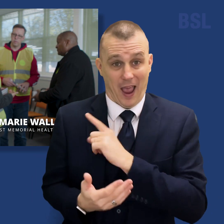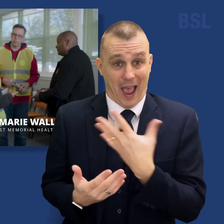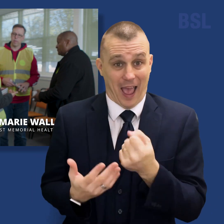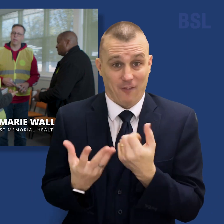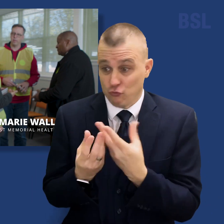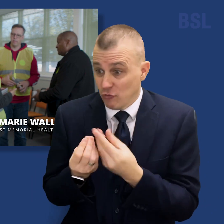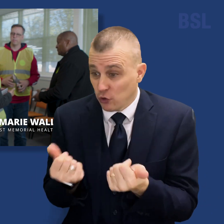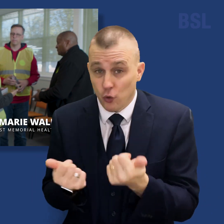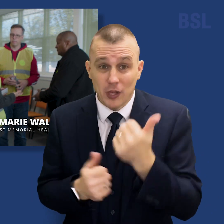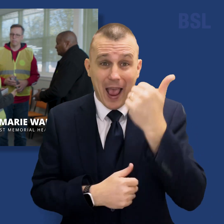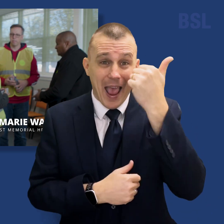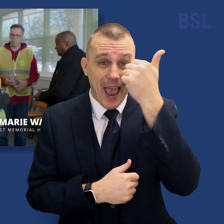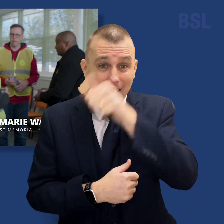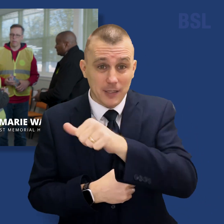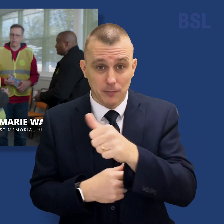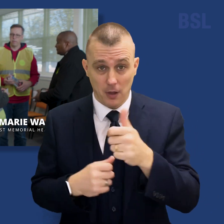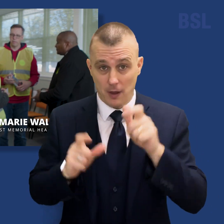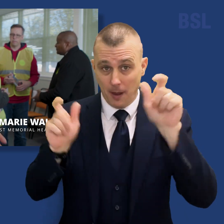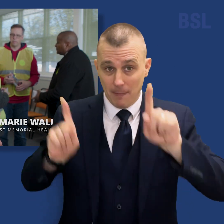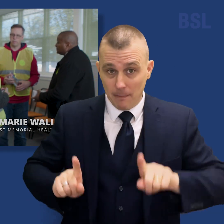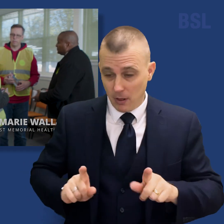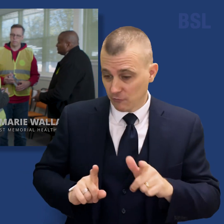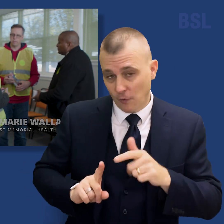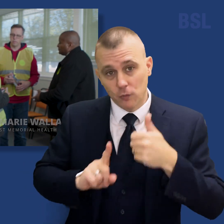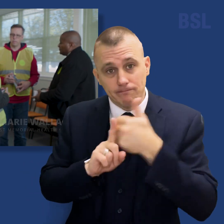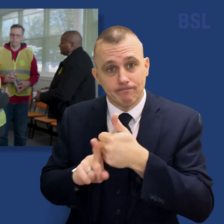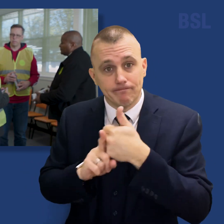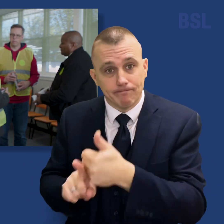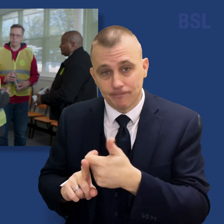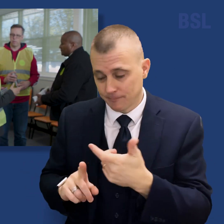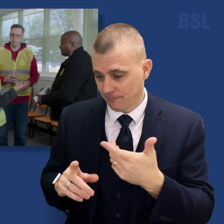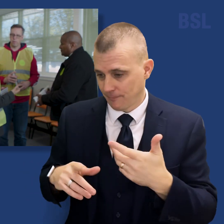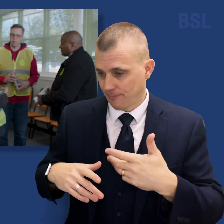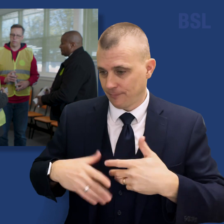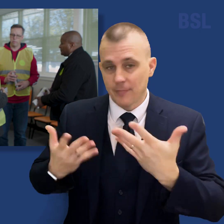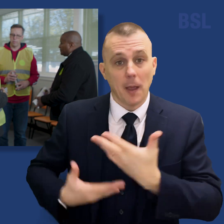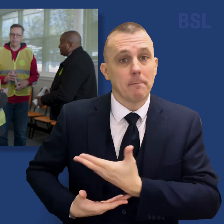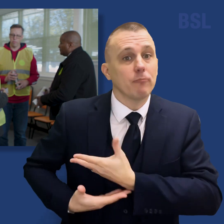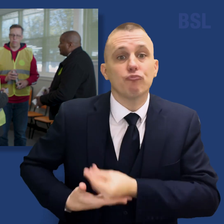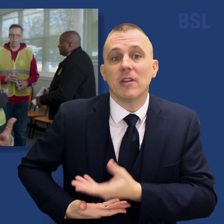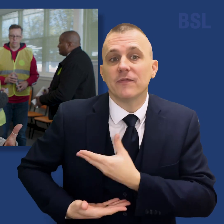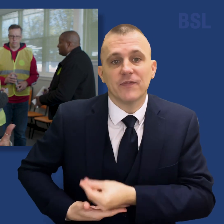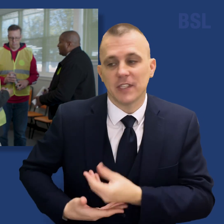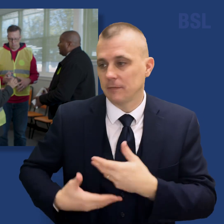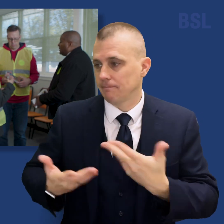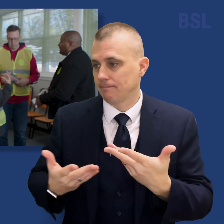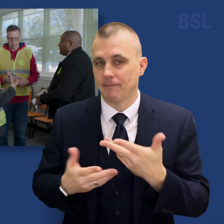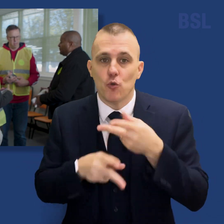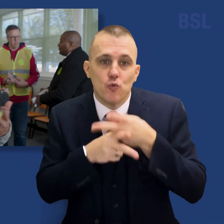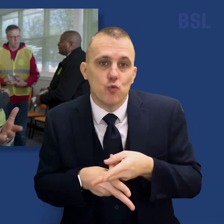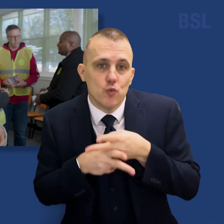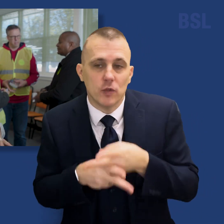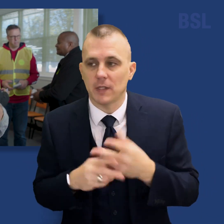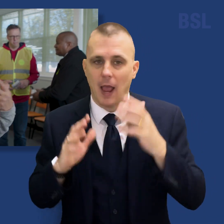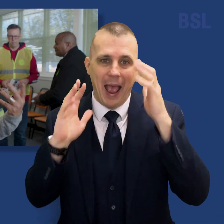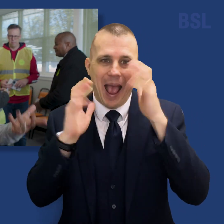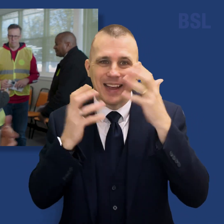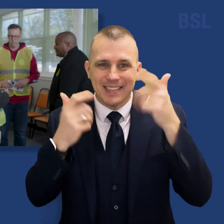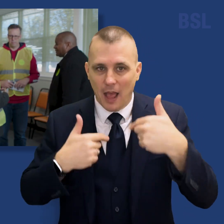people with expertise to help with this program. So whether it's breastfeeding, nursing, anxiety,